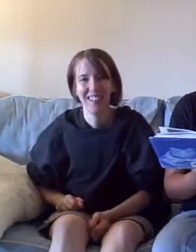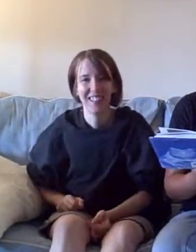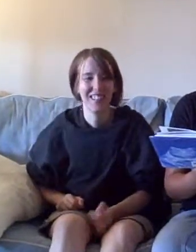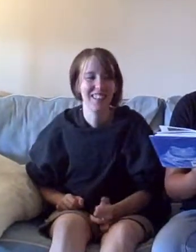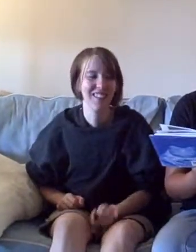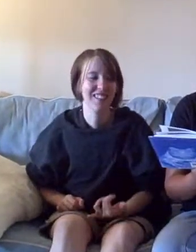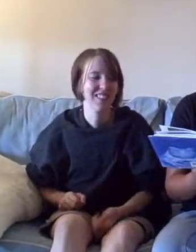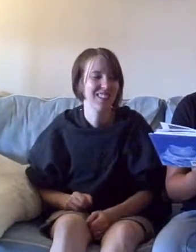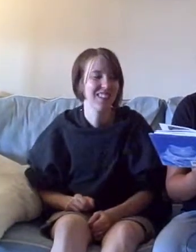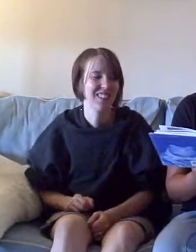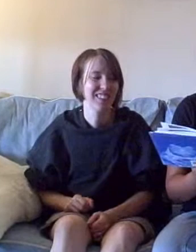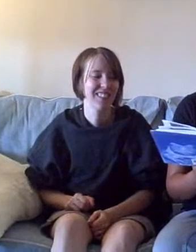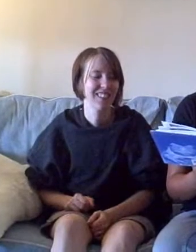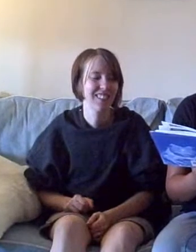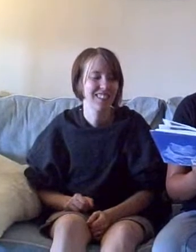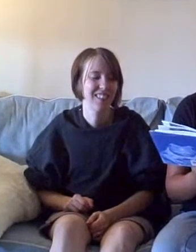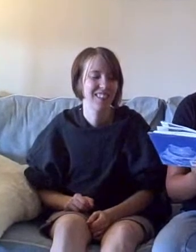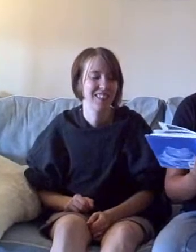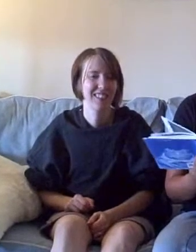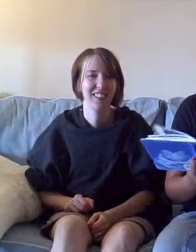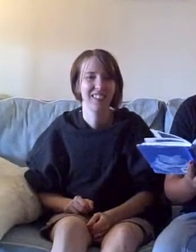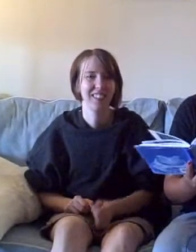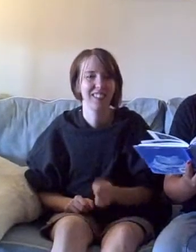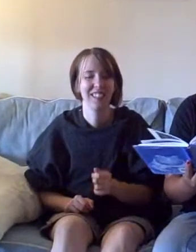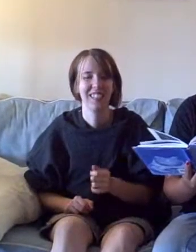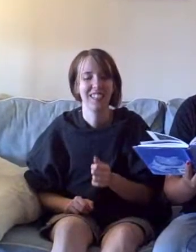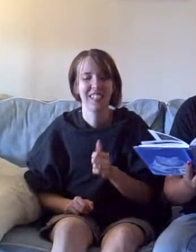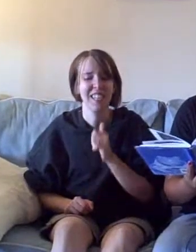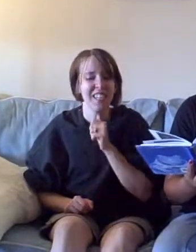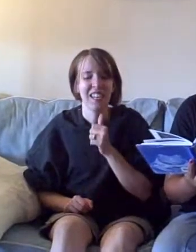It doesn't take much to bring on a blue day.